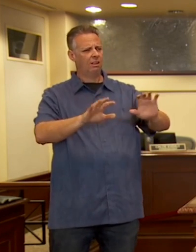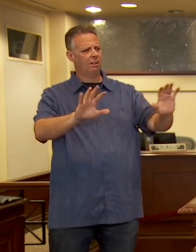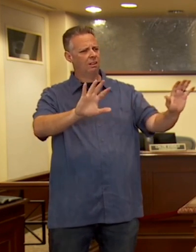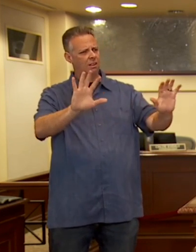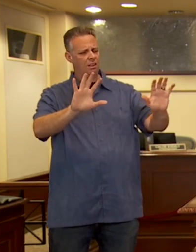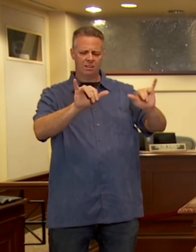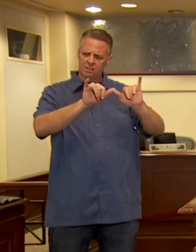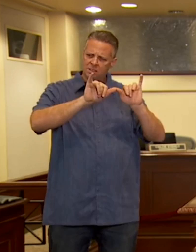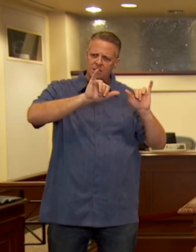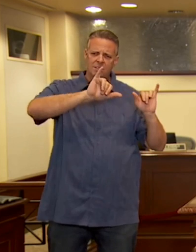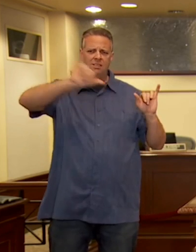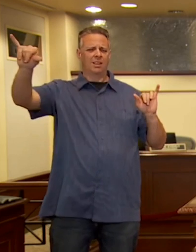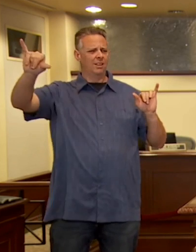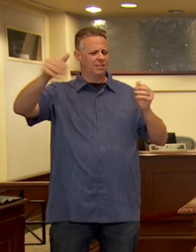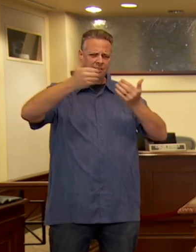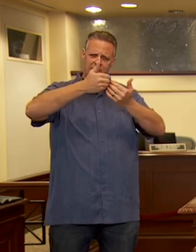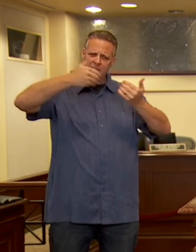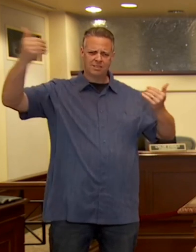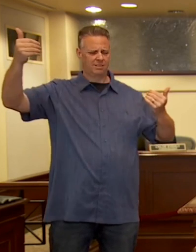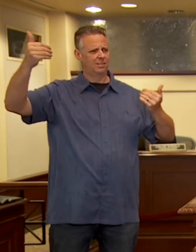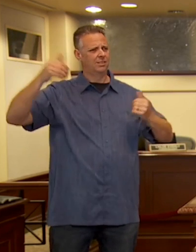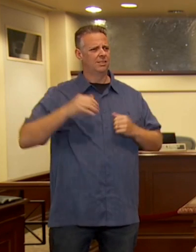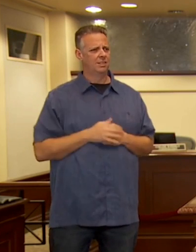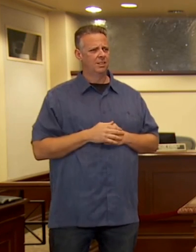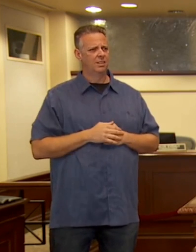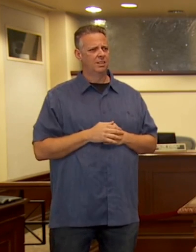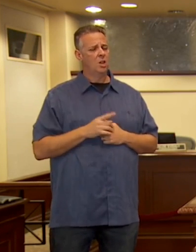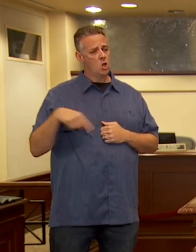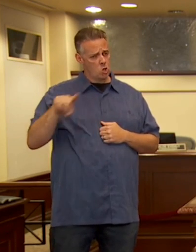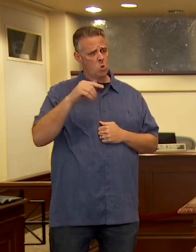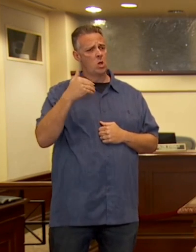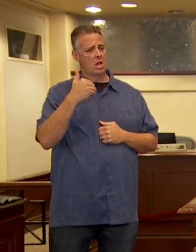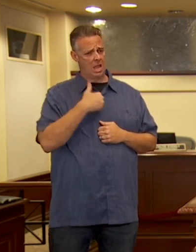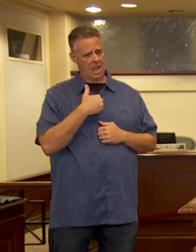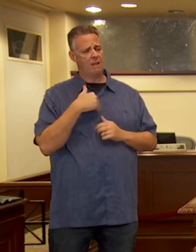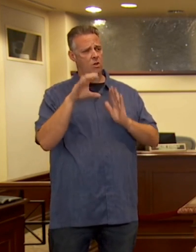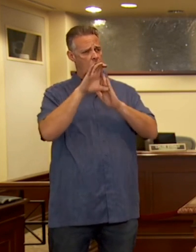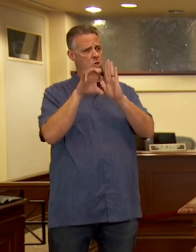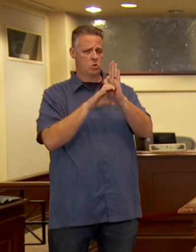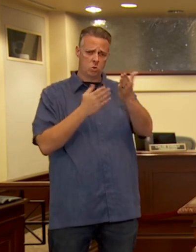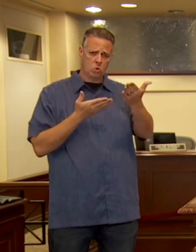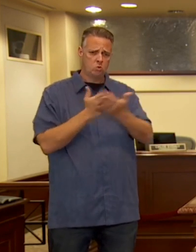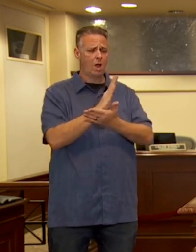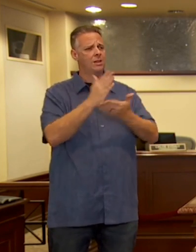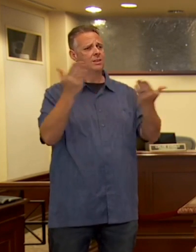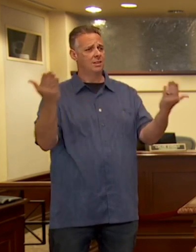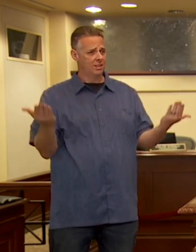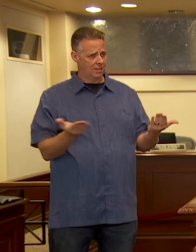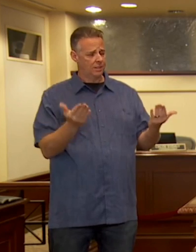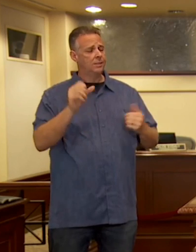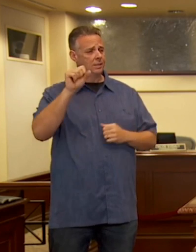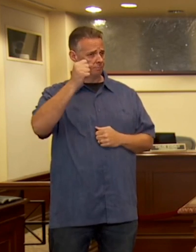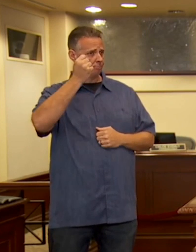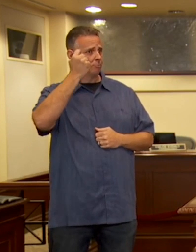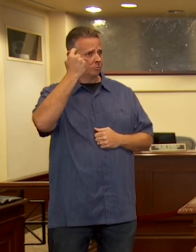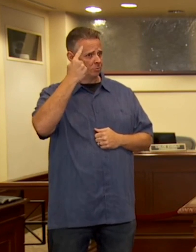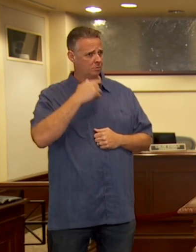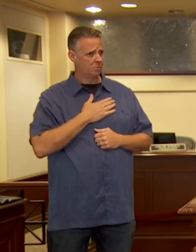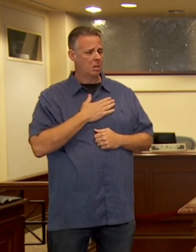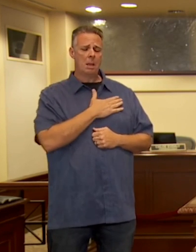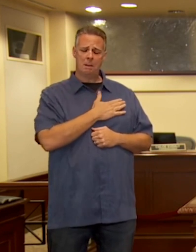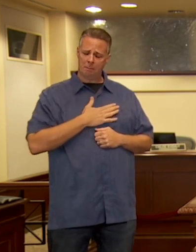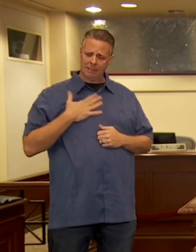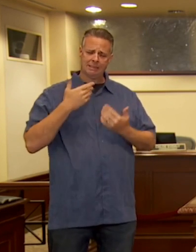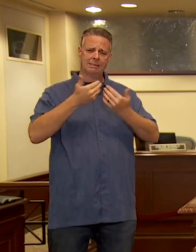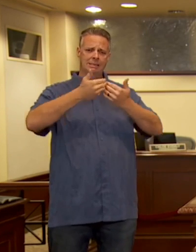on you to stay away. You of course have a constitutional right to be here but we're asking you to stay away